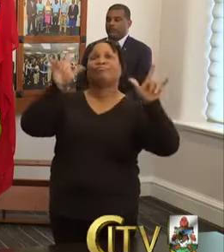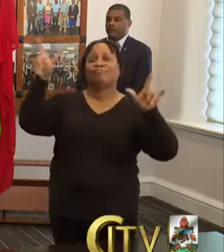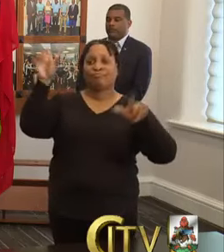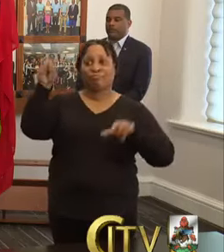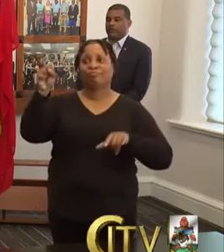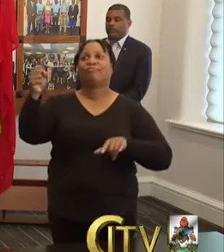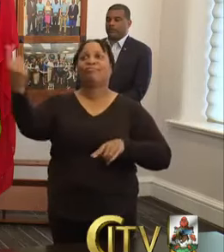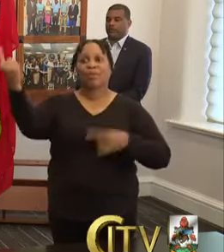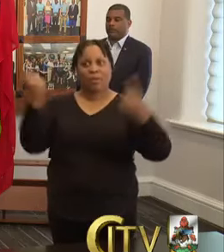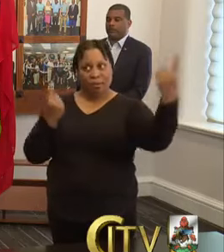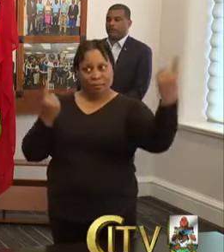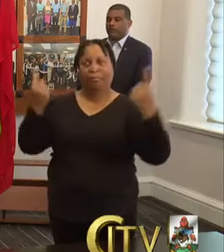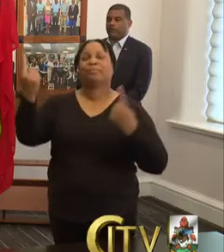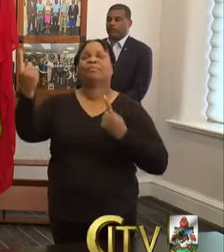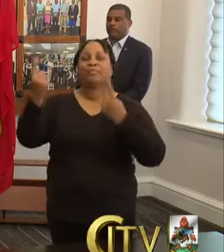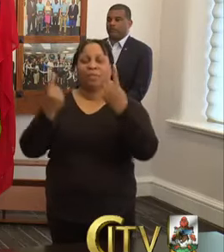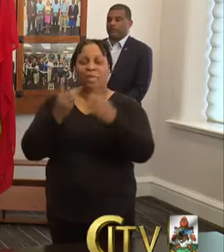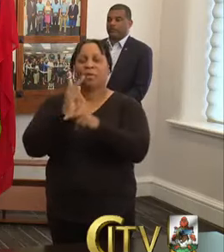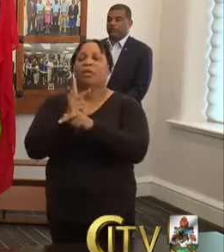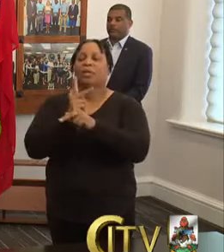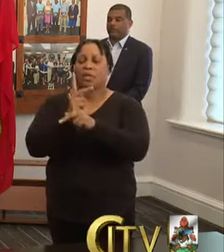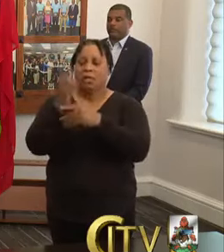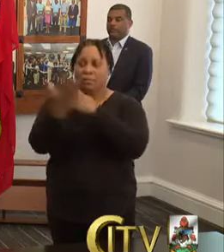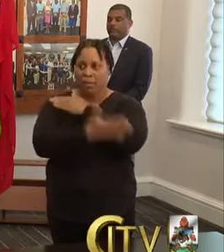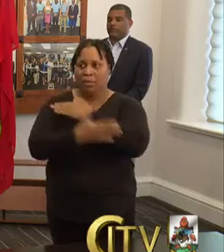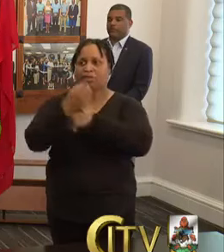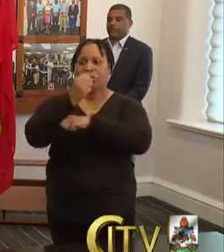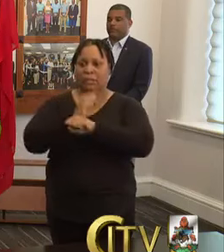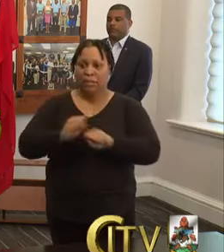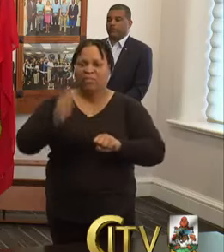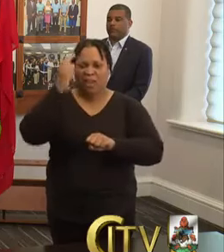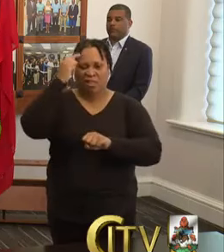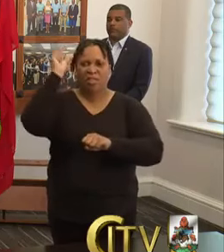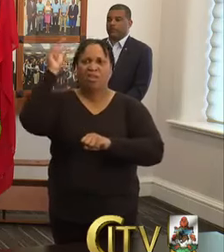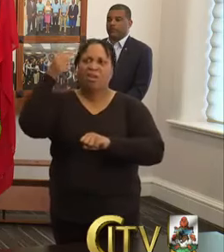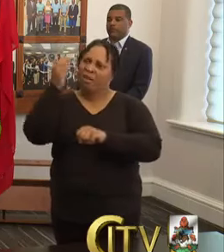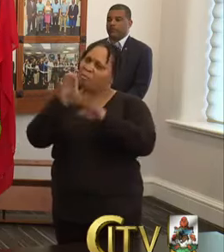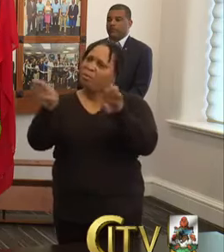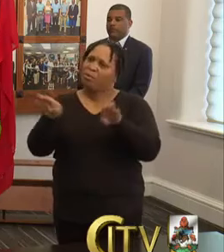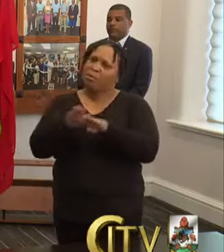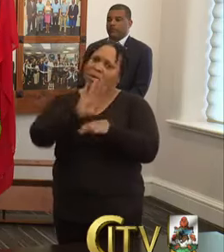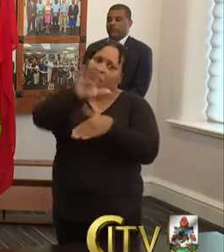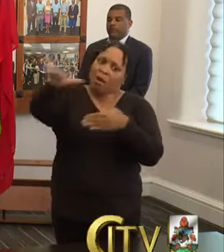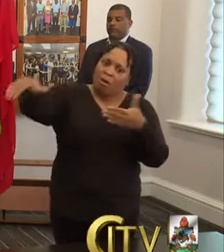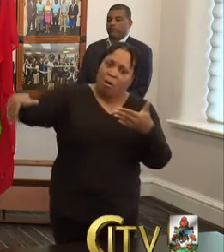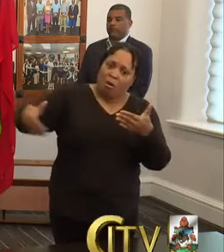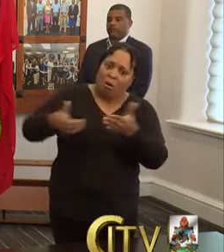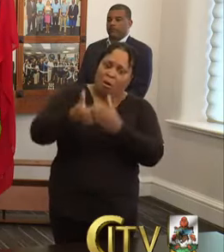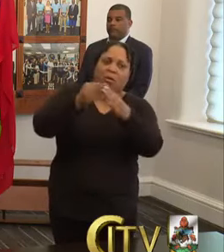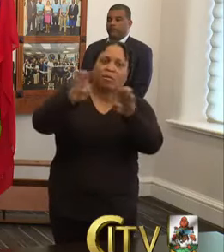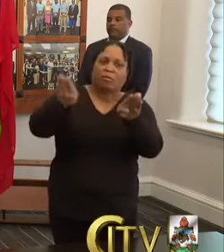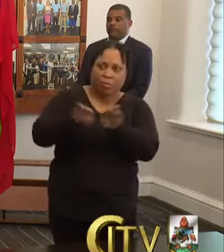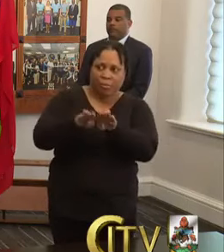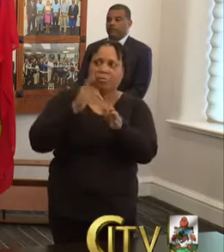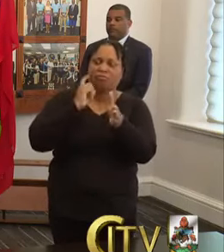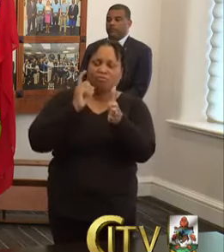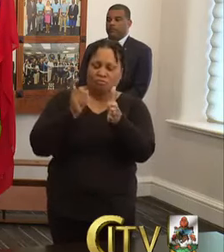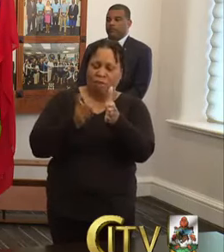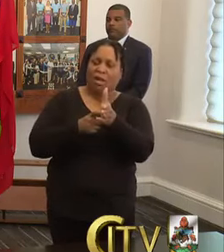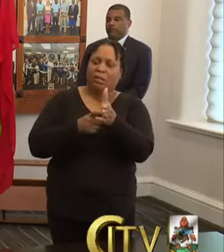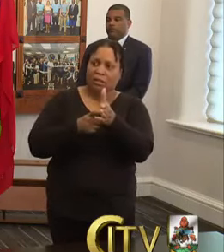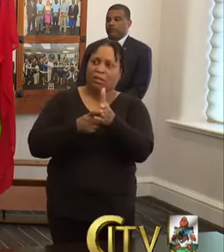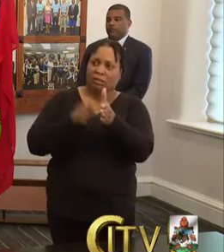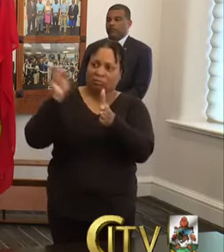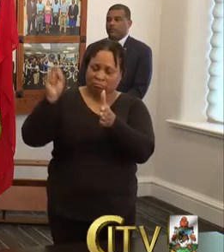We will make sure we keep the country safe. And I think that the government of Bermuda and the entire country of Bermuda can recognize that we